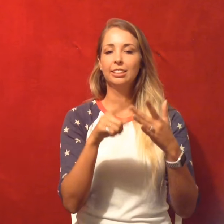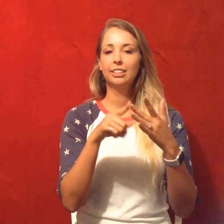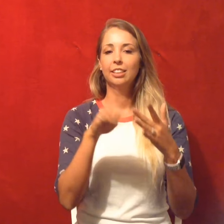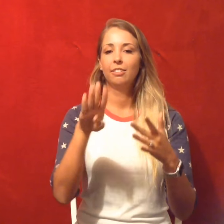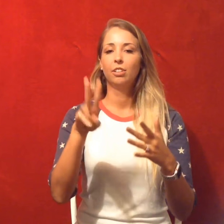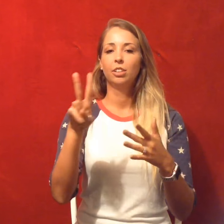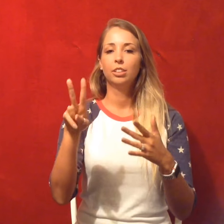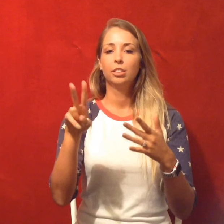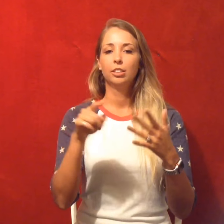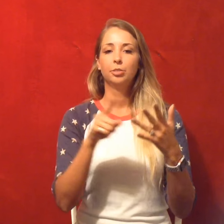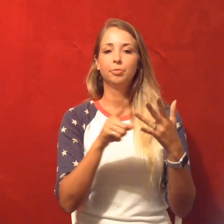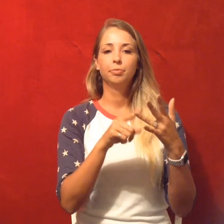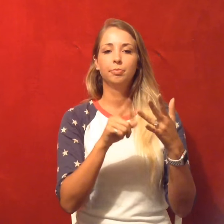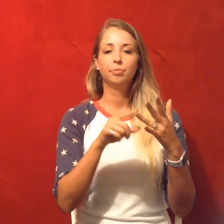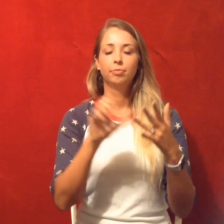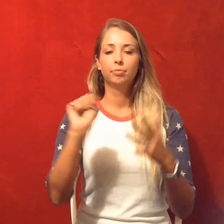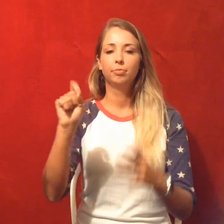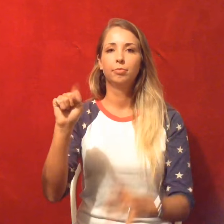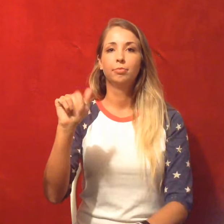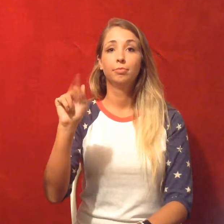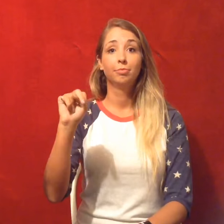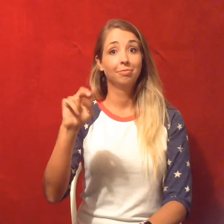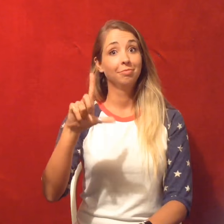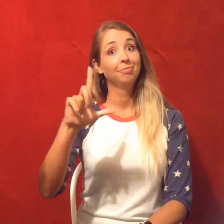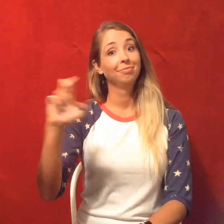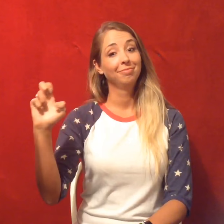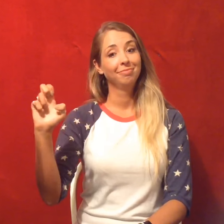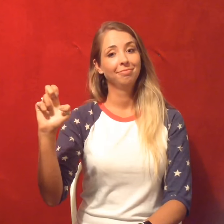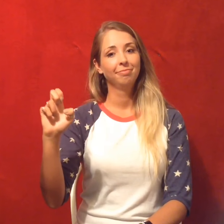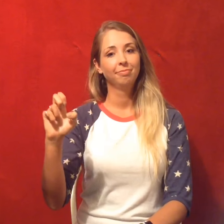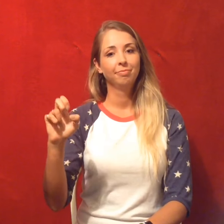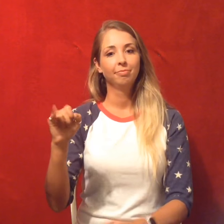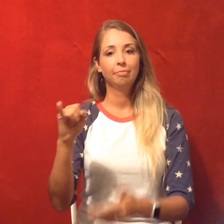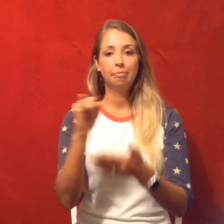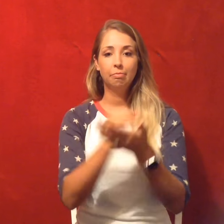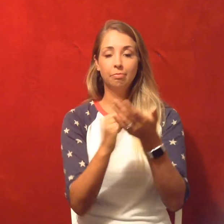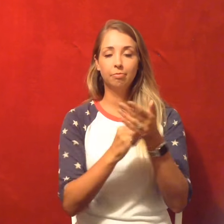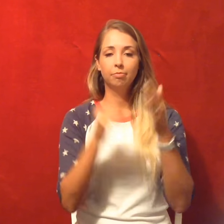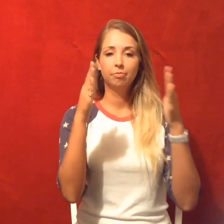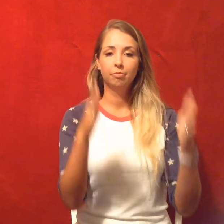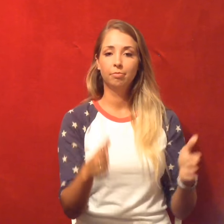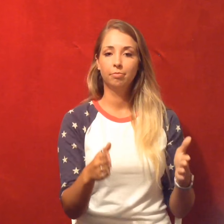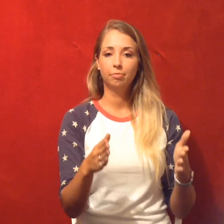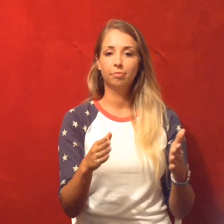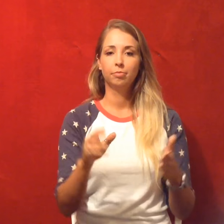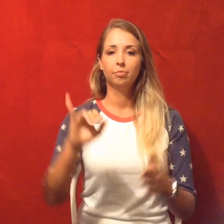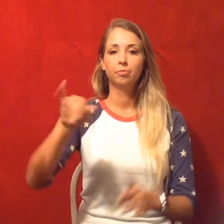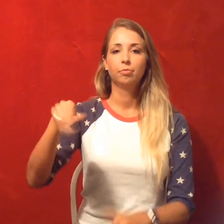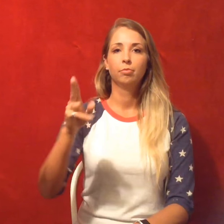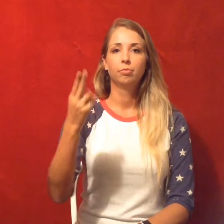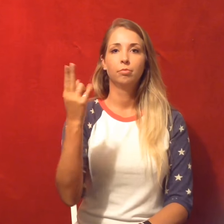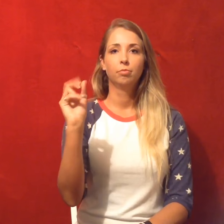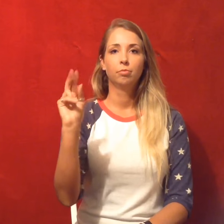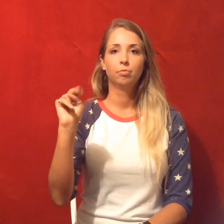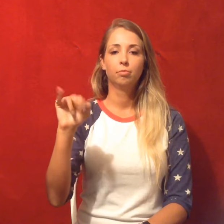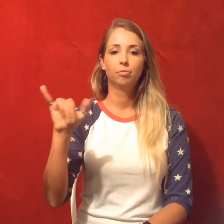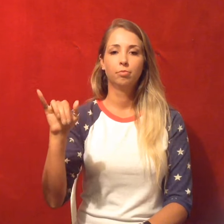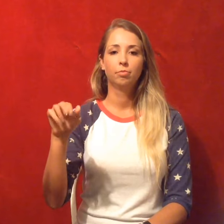1966. Story by Stan Lee. Thank you Stan Lee. Art by Johnny Romita. Thank you Johnny Romita.